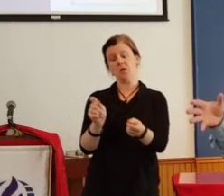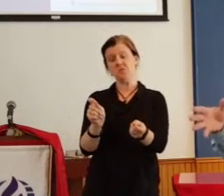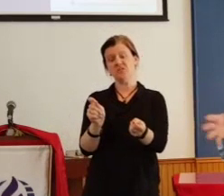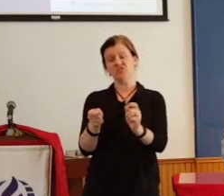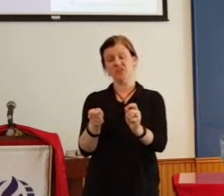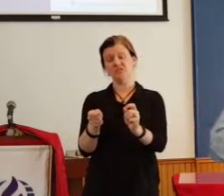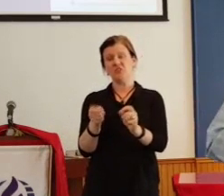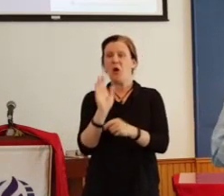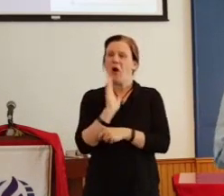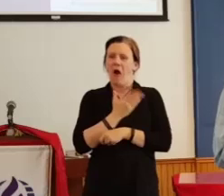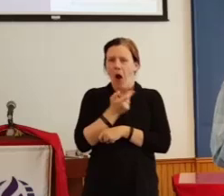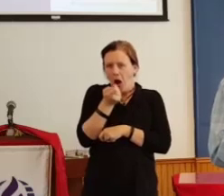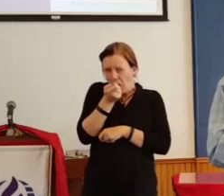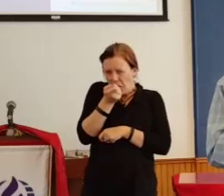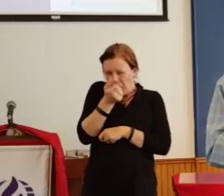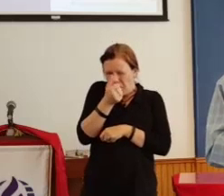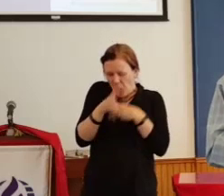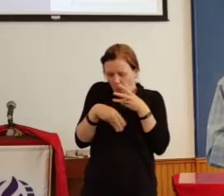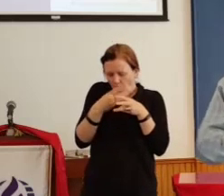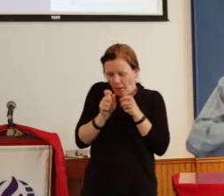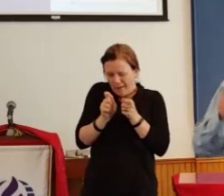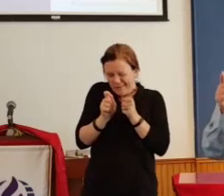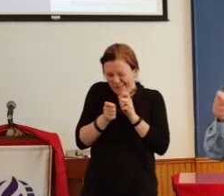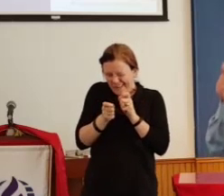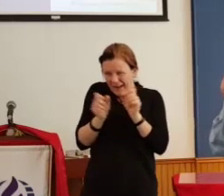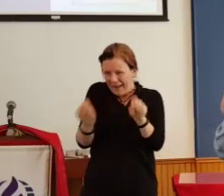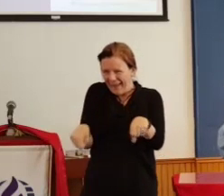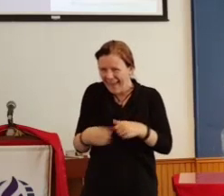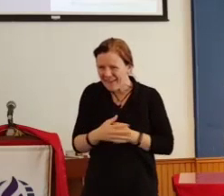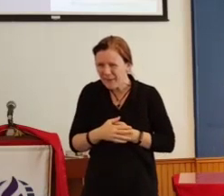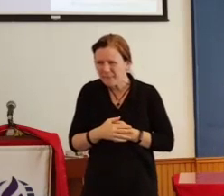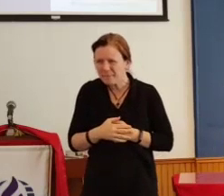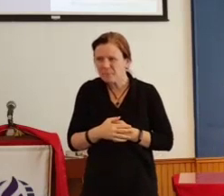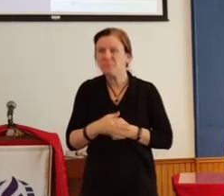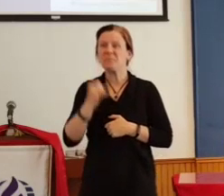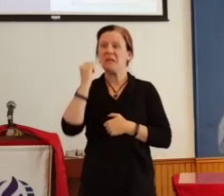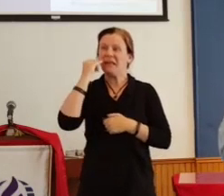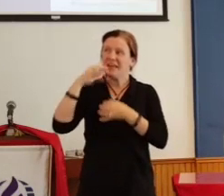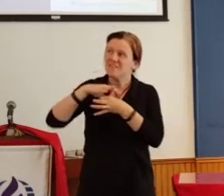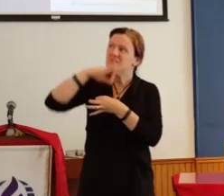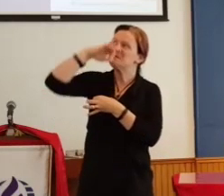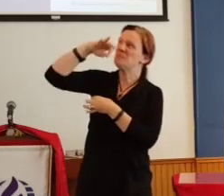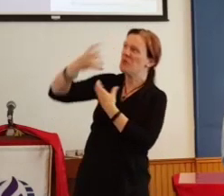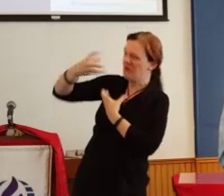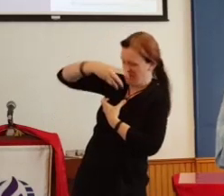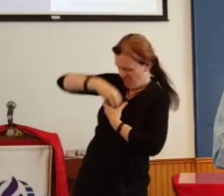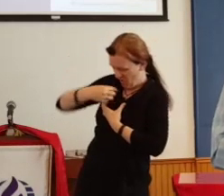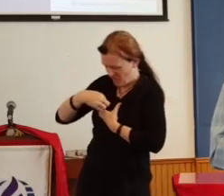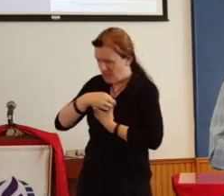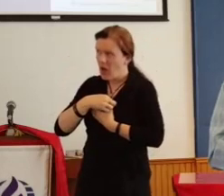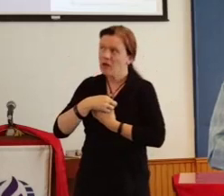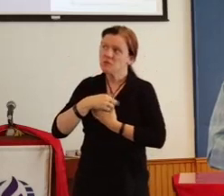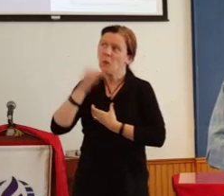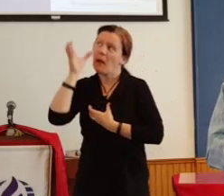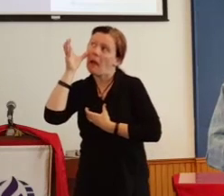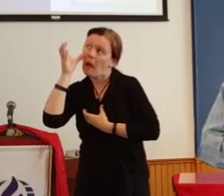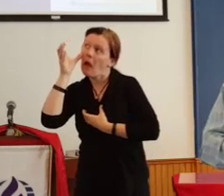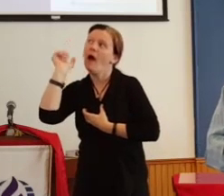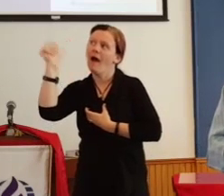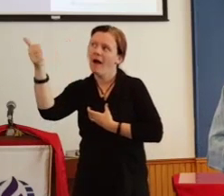little piece of the world. If we allow the Spirit to work in us and if we listen to the Spirit's calling, we will be guided to where we can